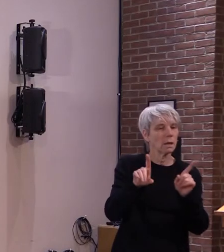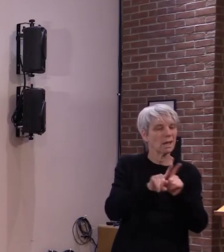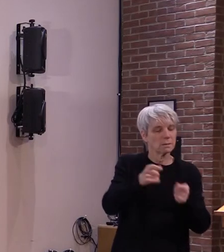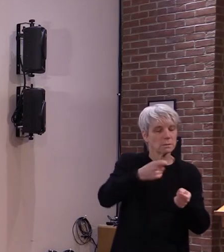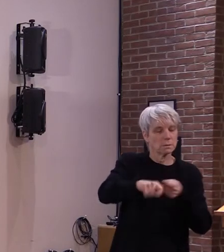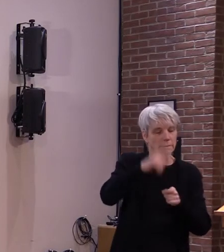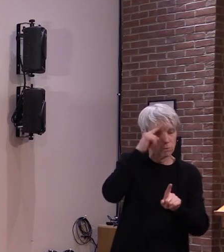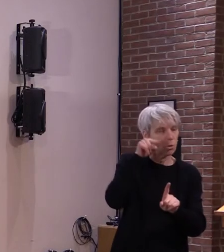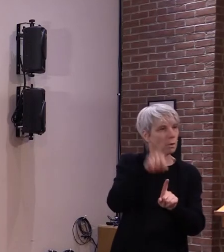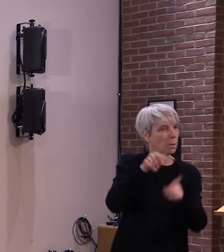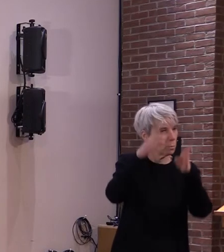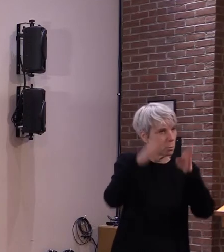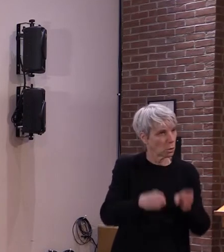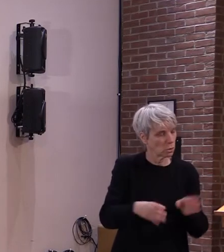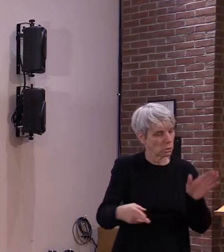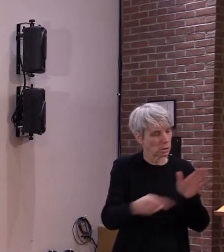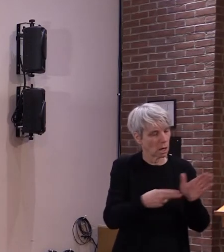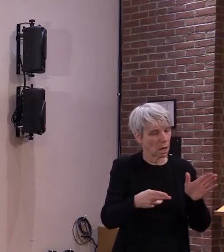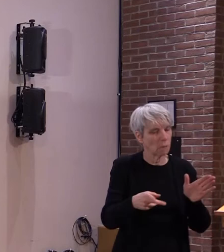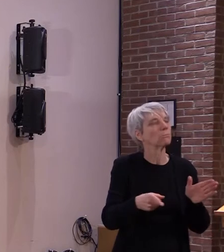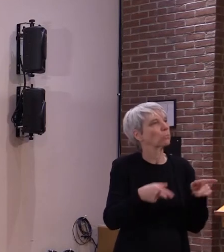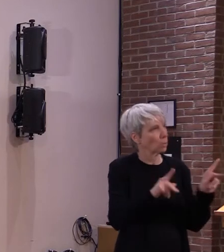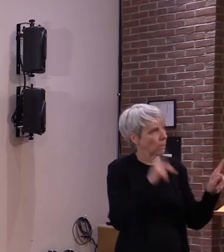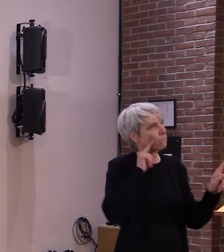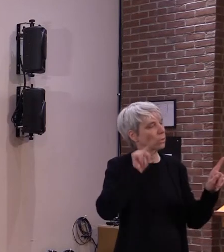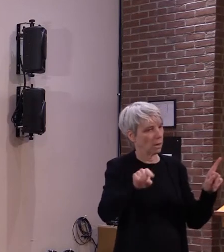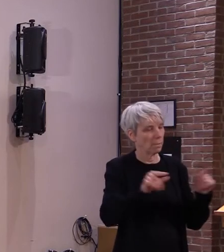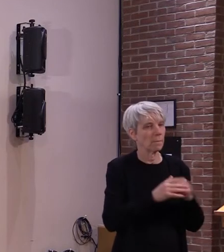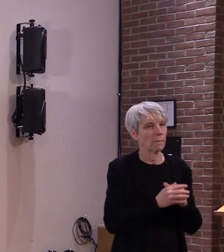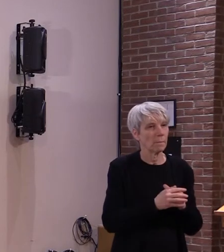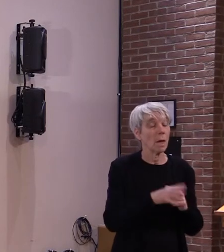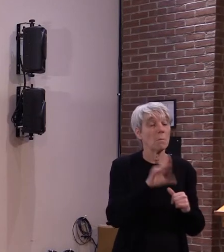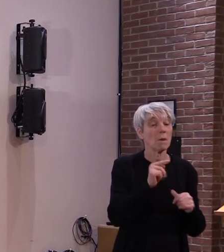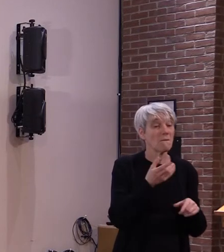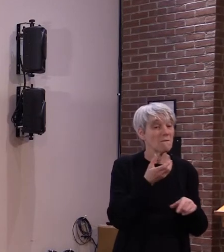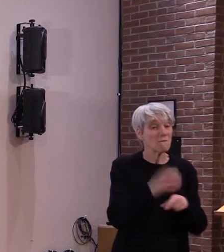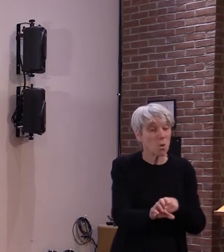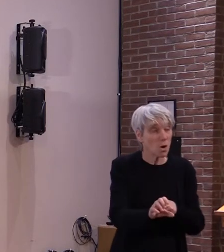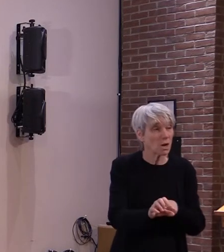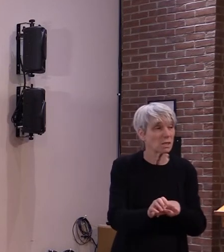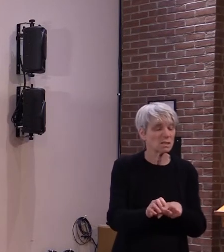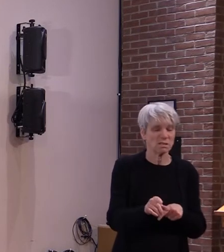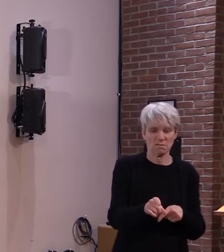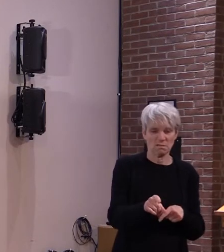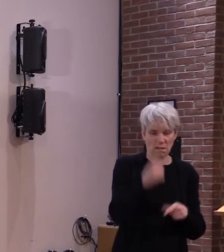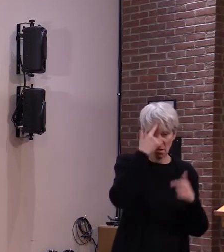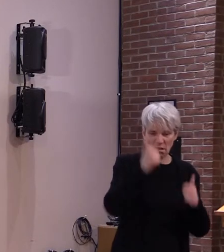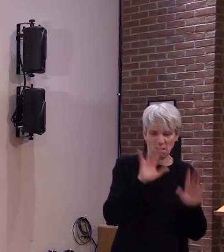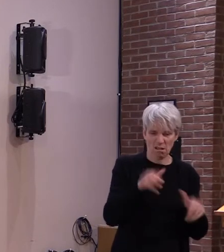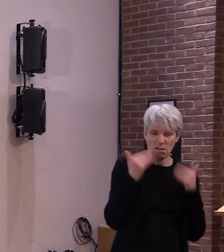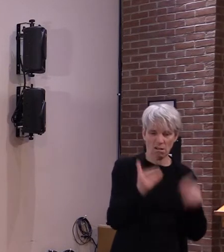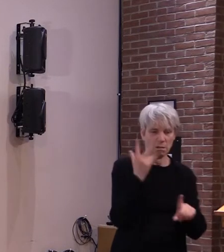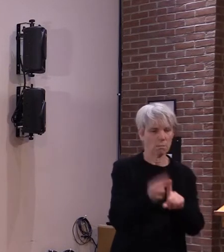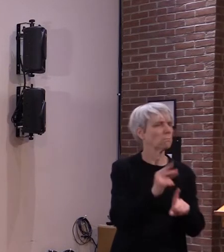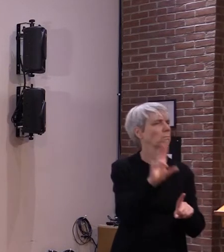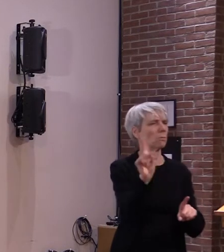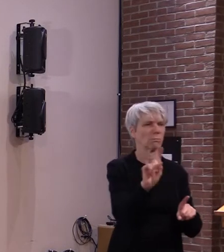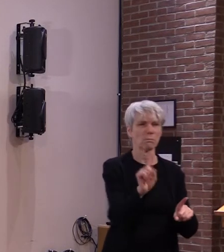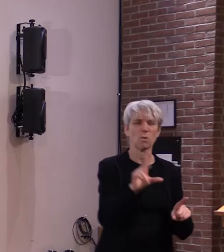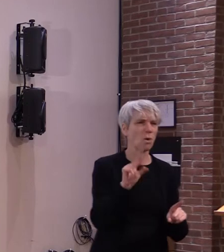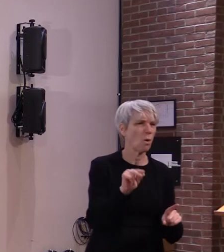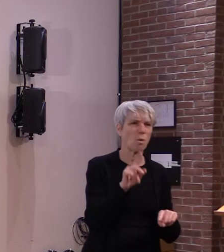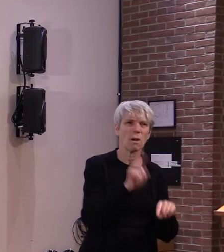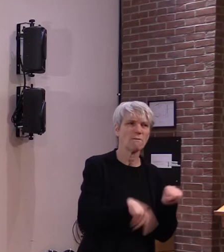so nobody would be forced to get it uh without going through that process that would be very